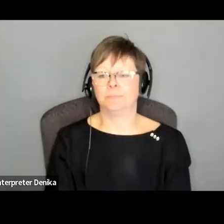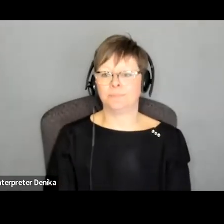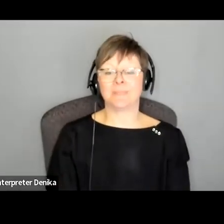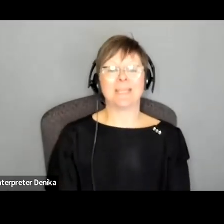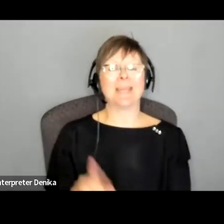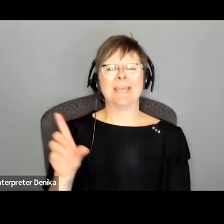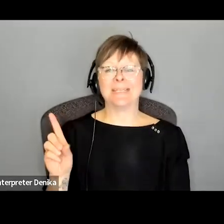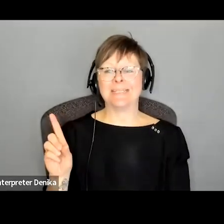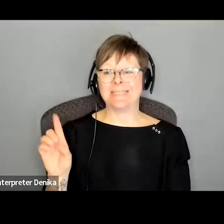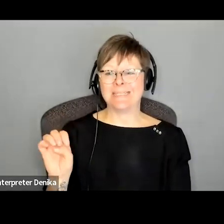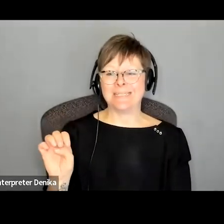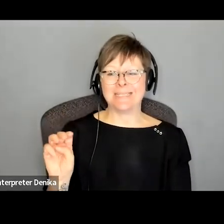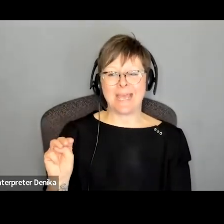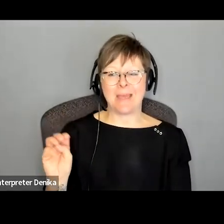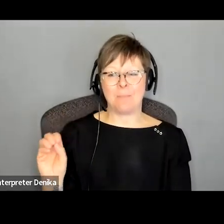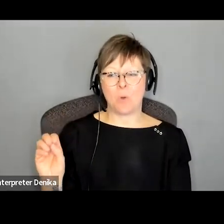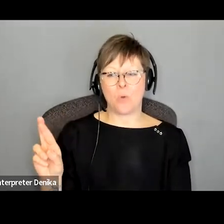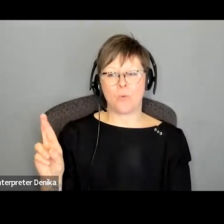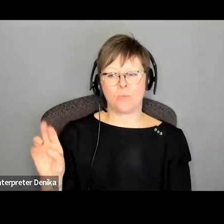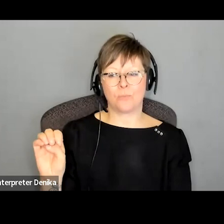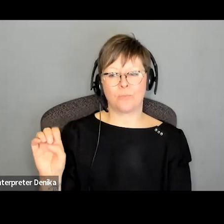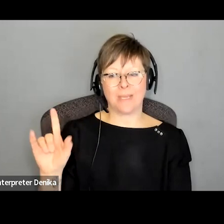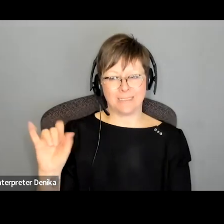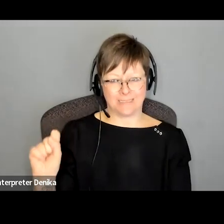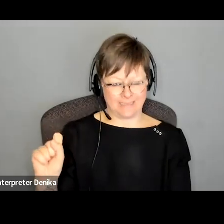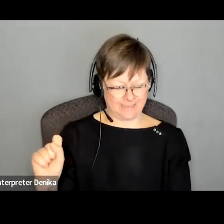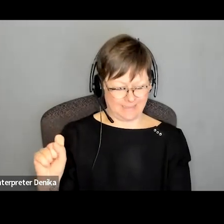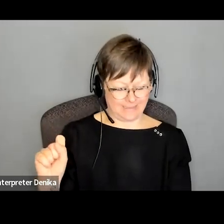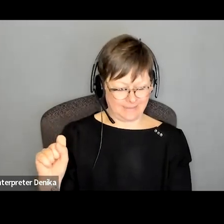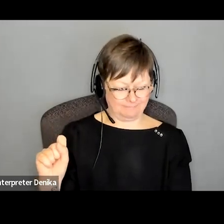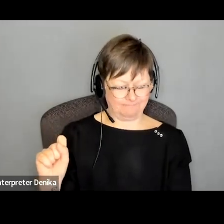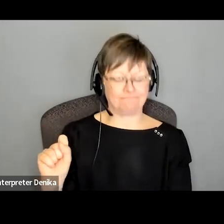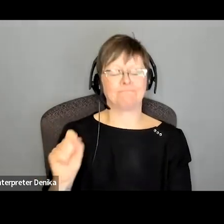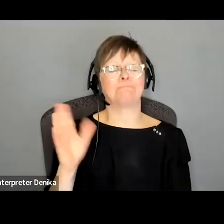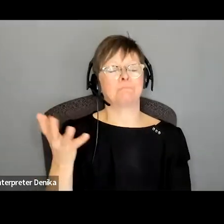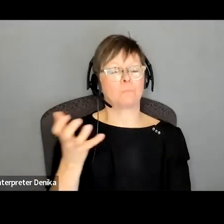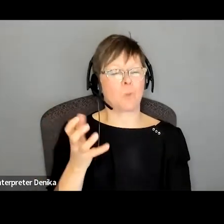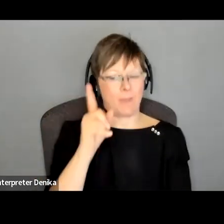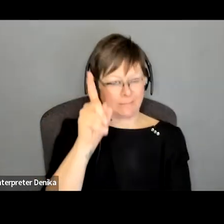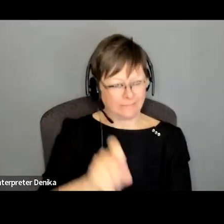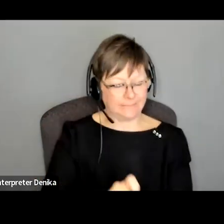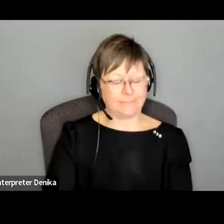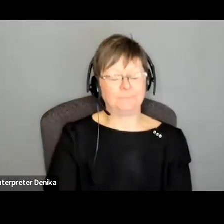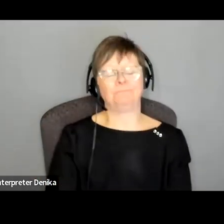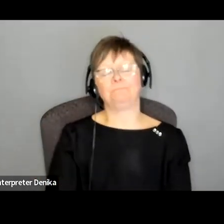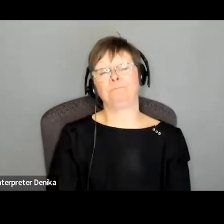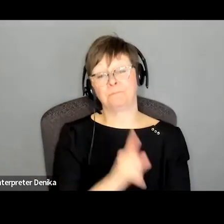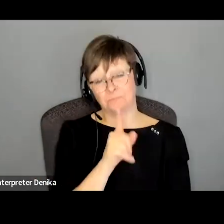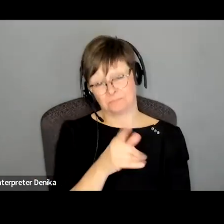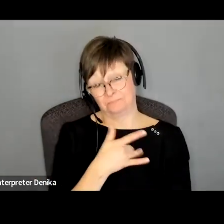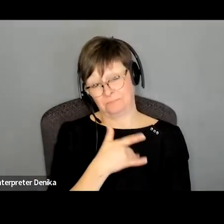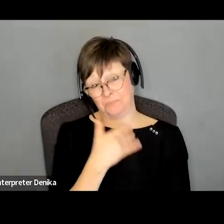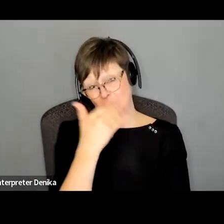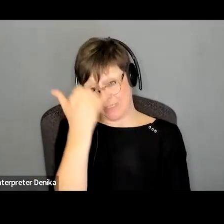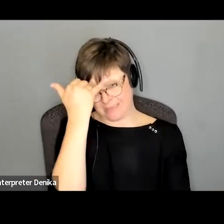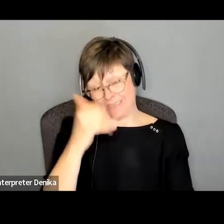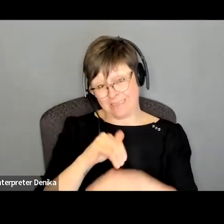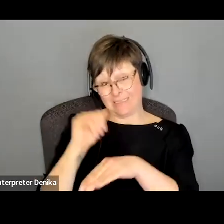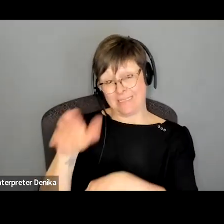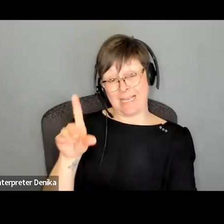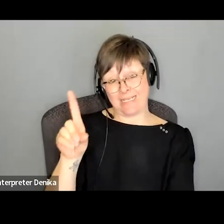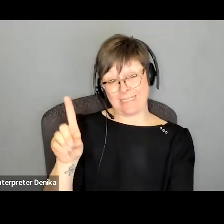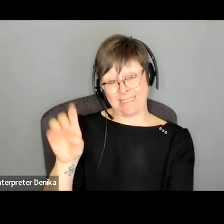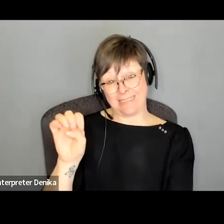is is it useful to send a demo reel and under what